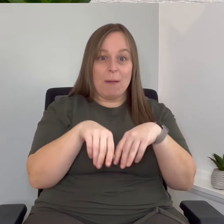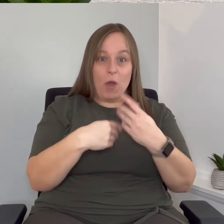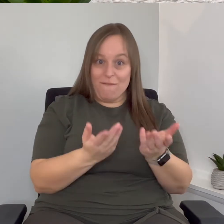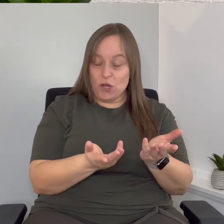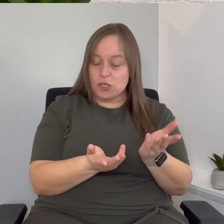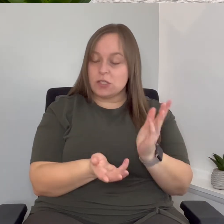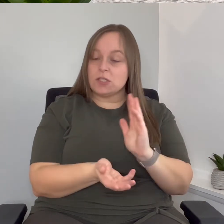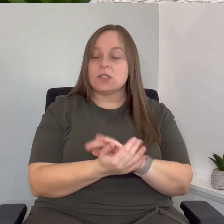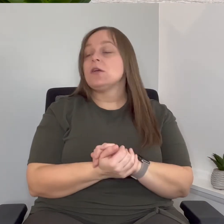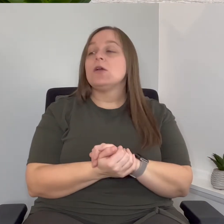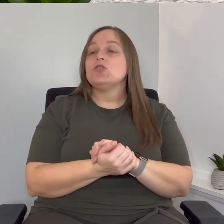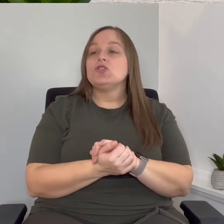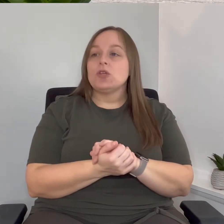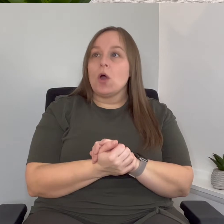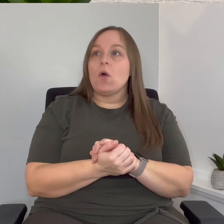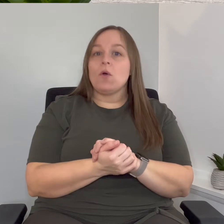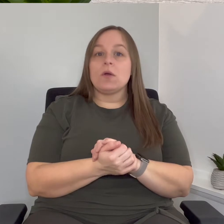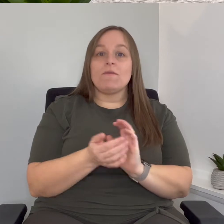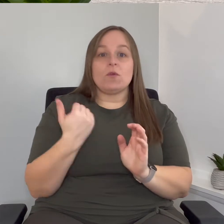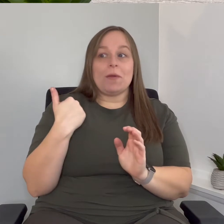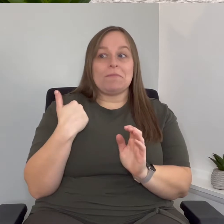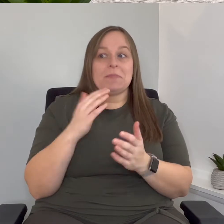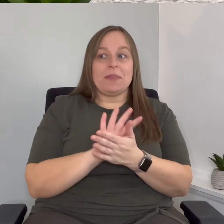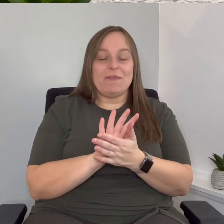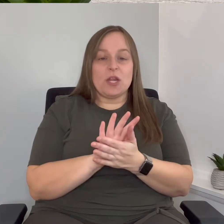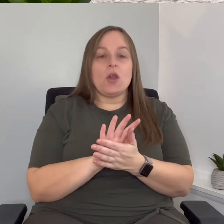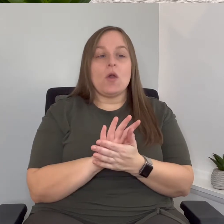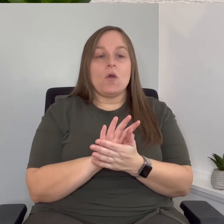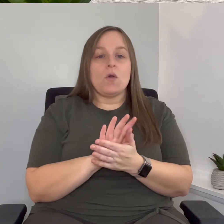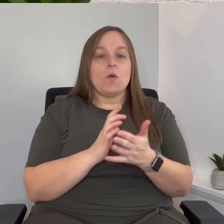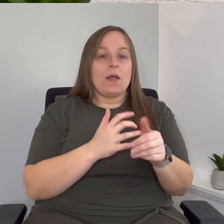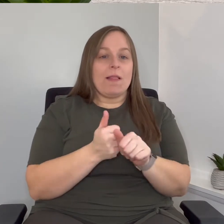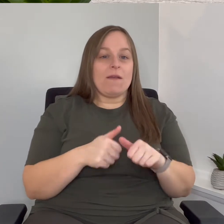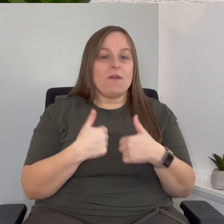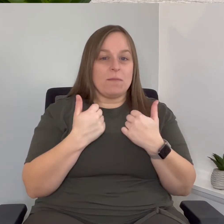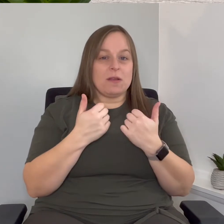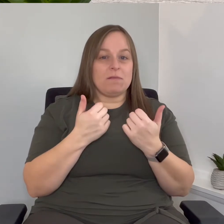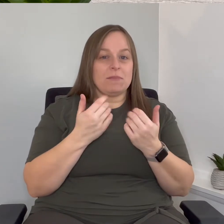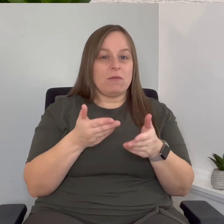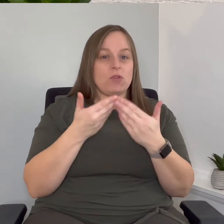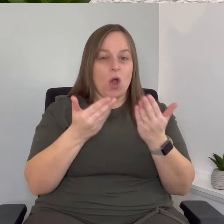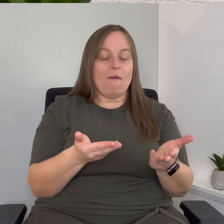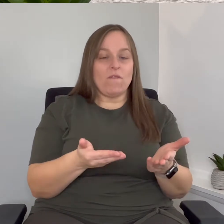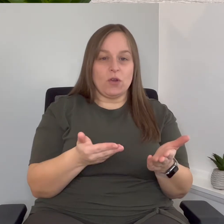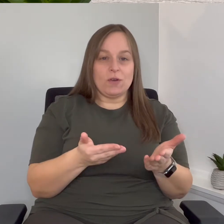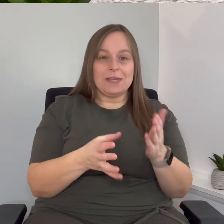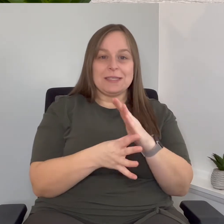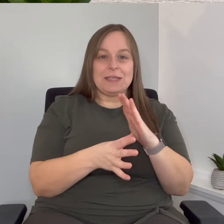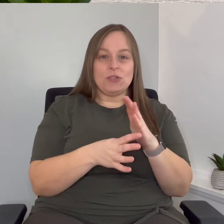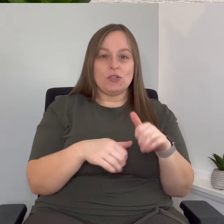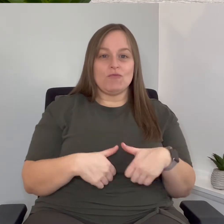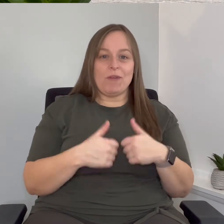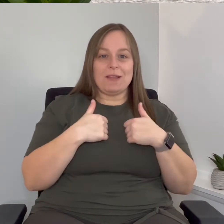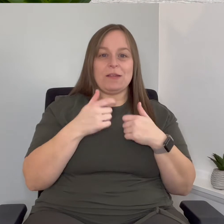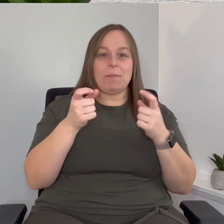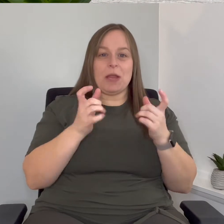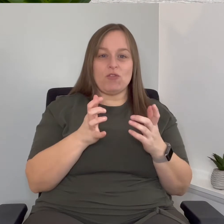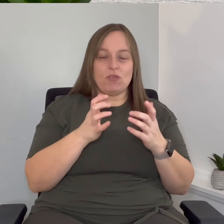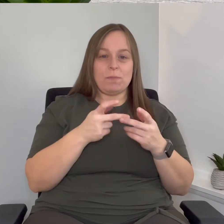so if you watch my previous video life update you'll see that I was offered a senior residence manager position